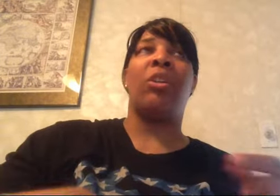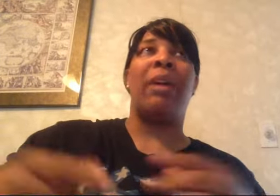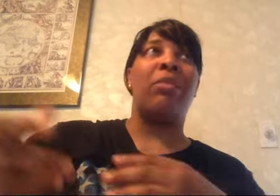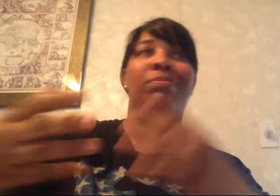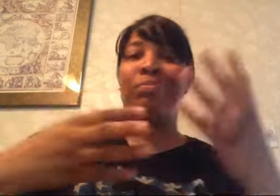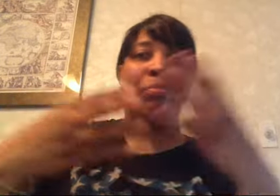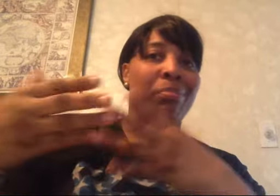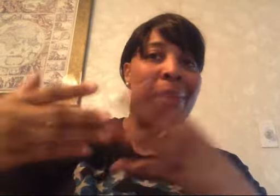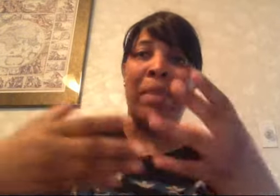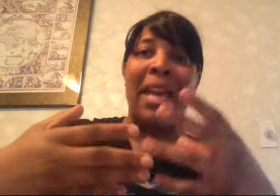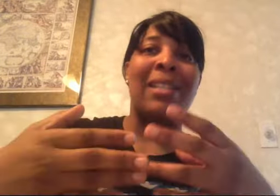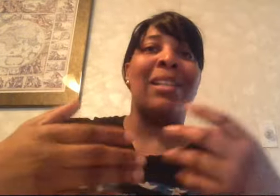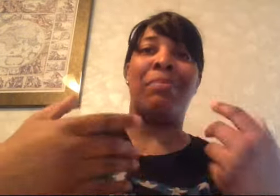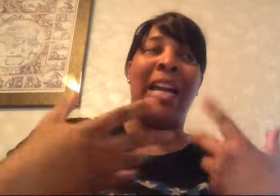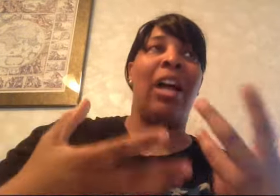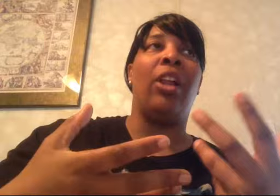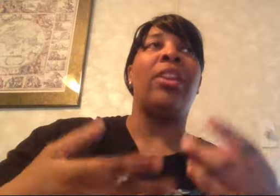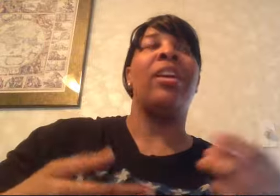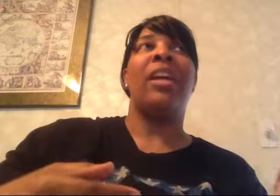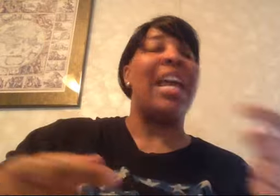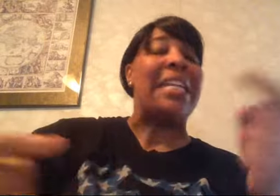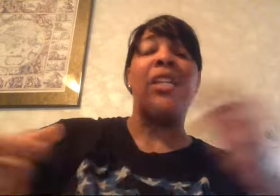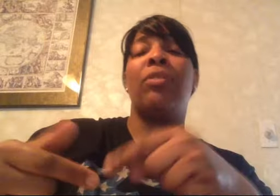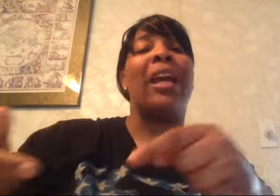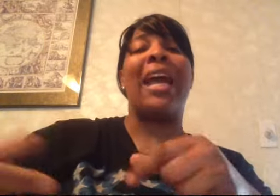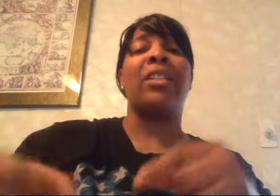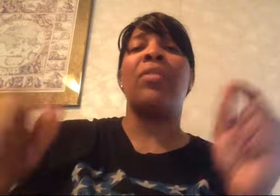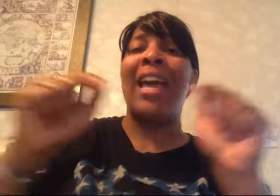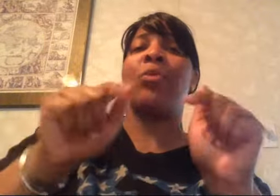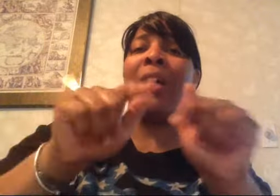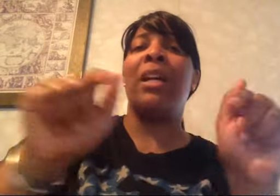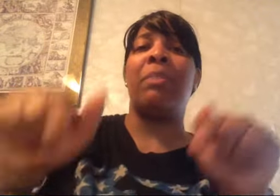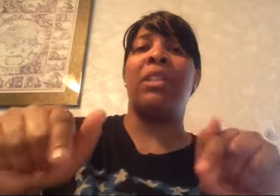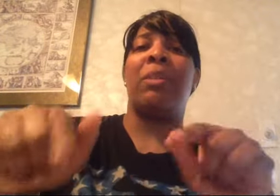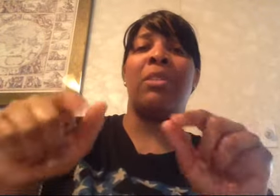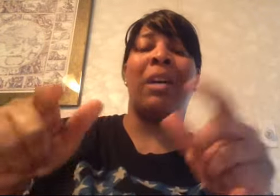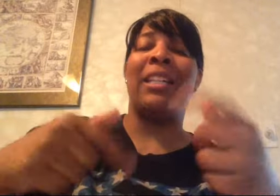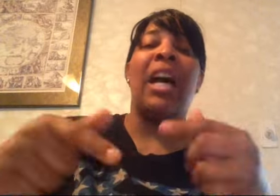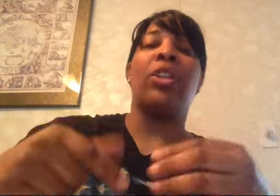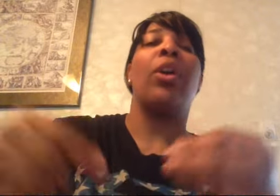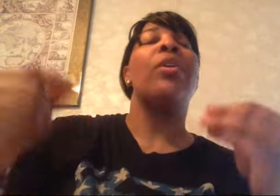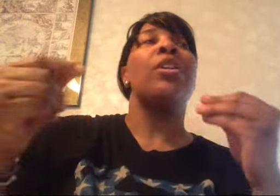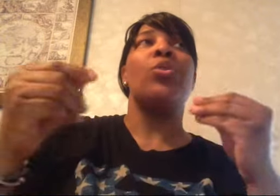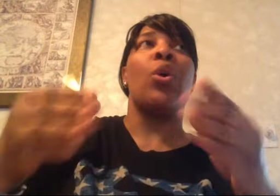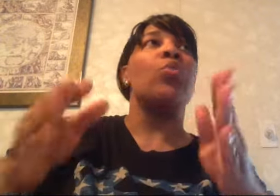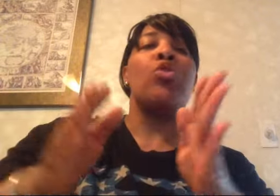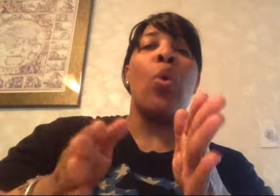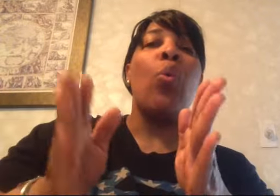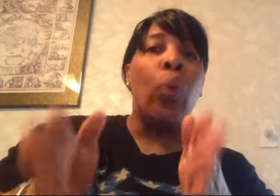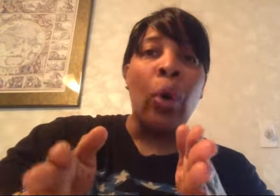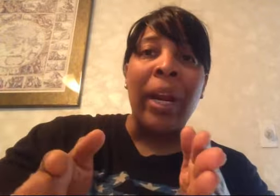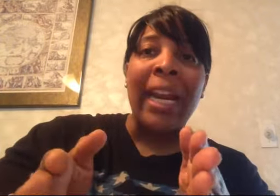about my meds and my health and he is very active that's why I picked him as my doctor so don't worry